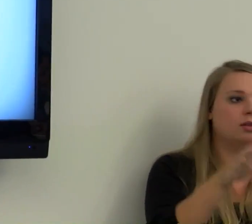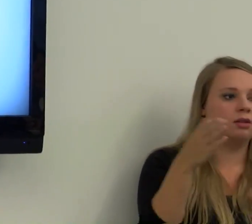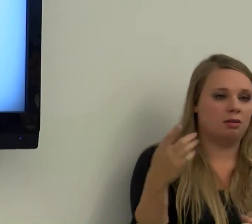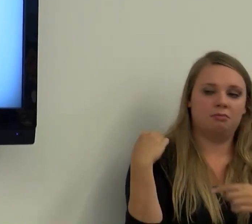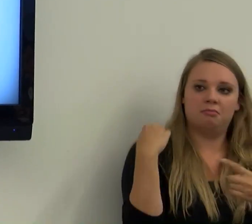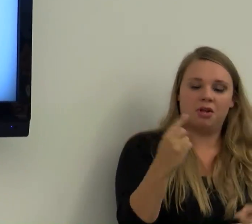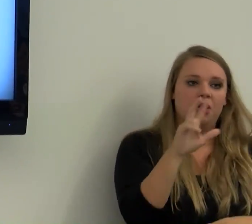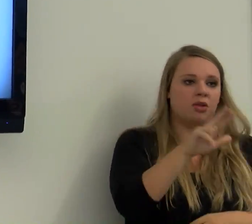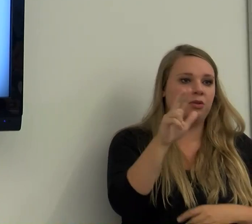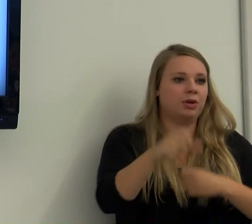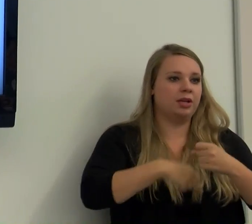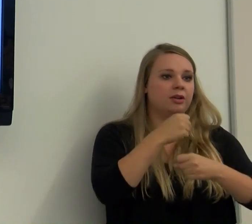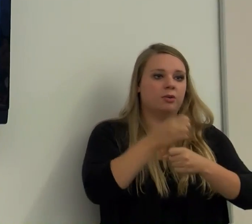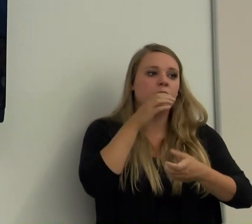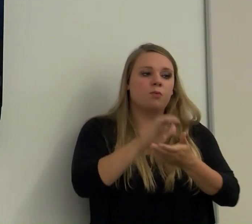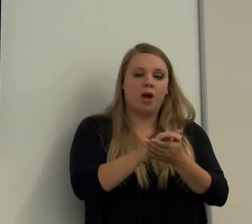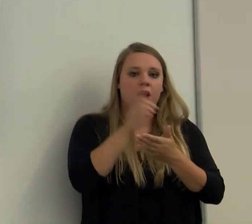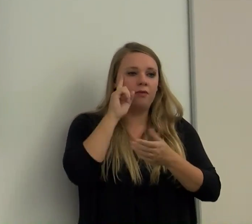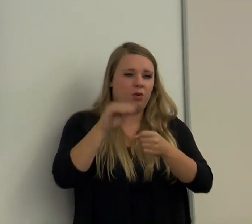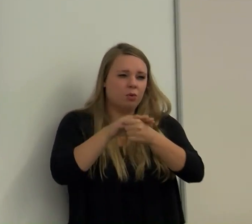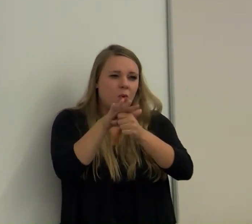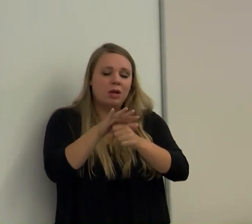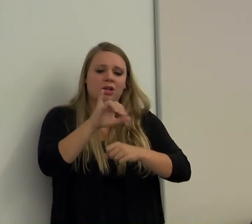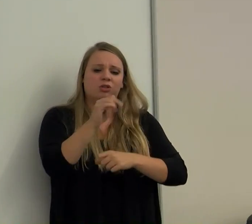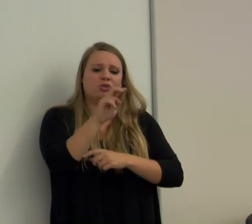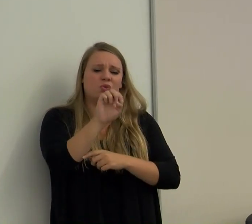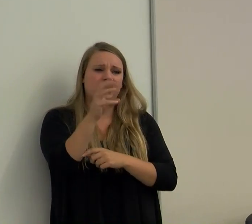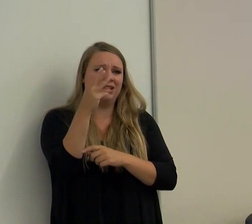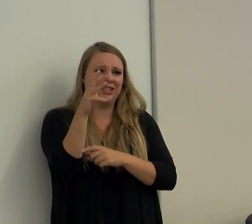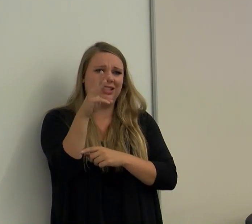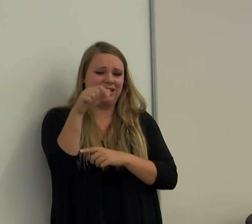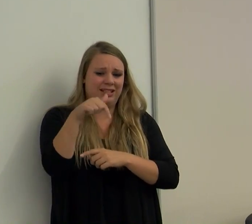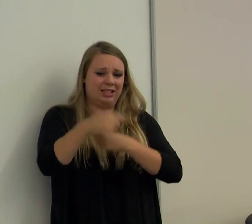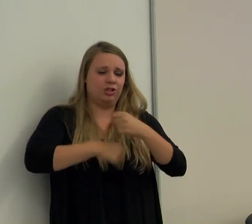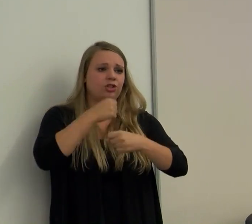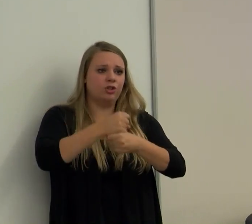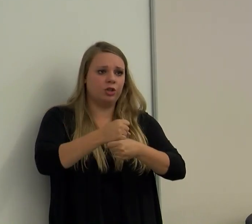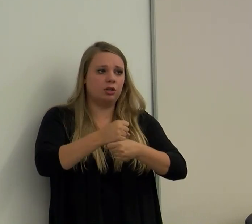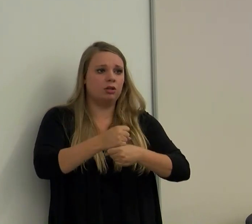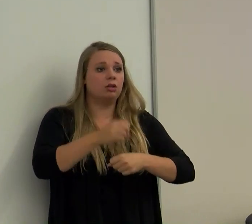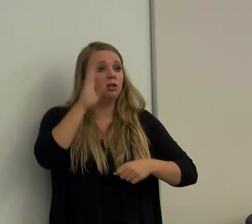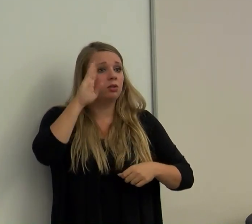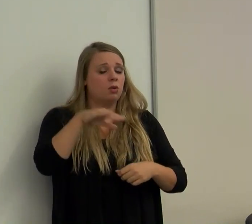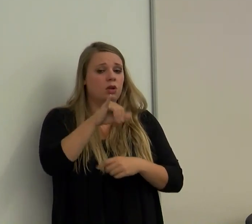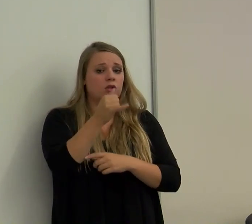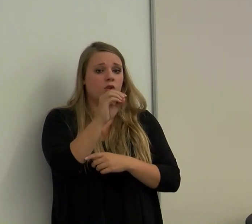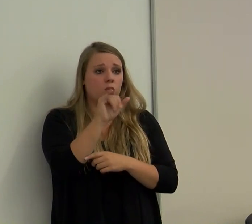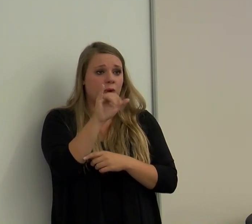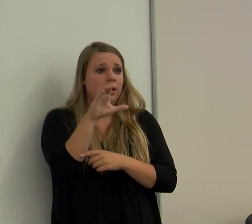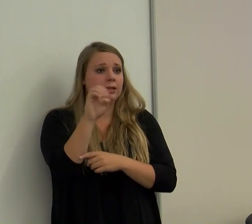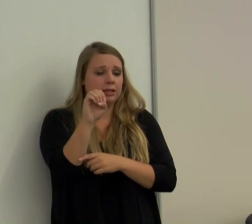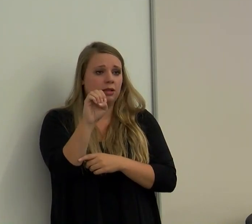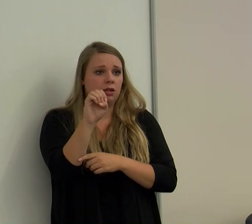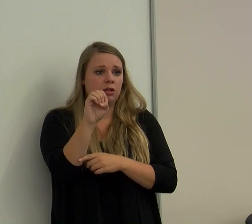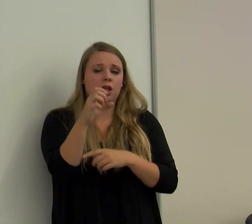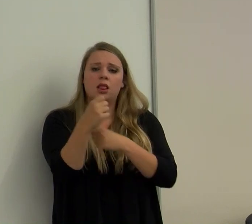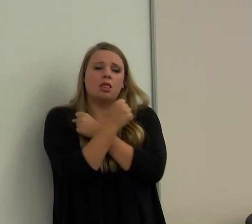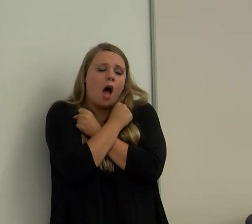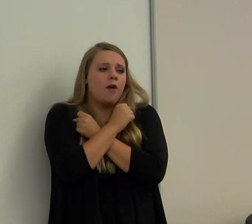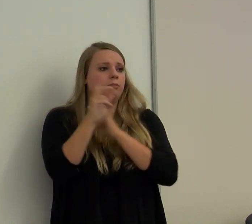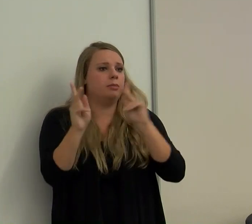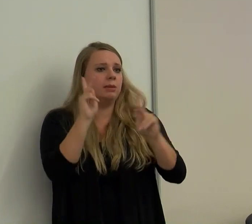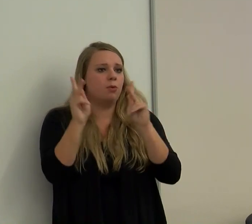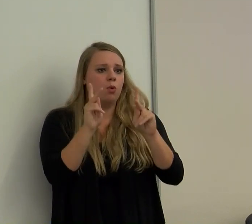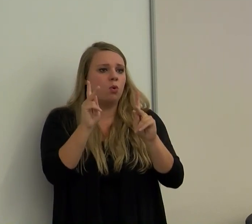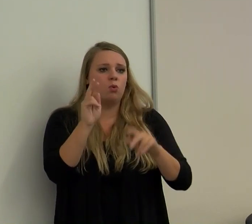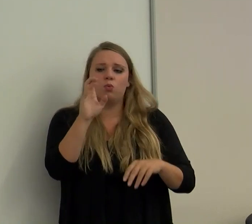years to COVID-19, June 16th this year. know, Joyce, Joyce loved people,